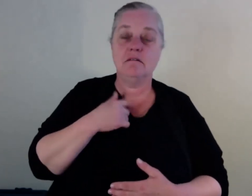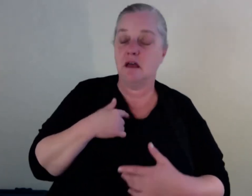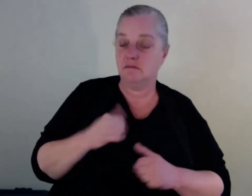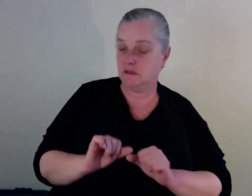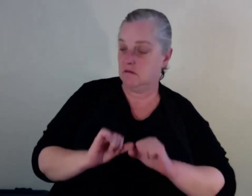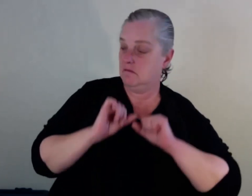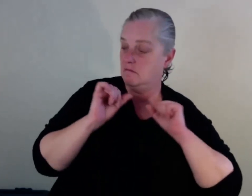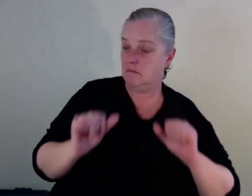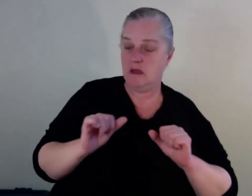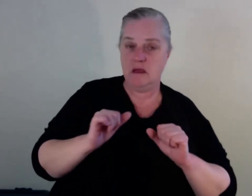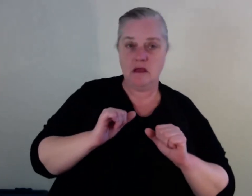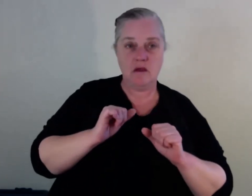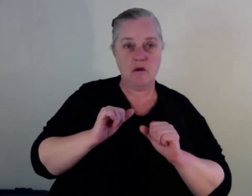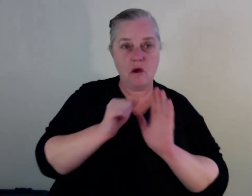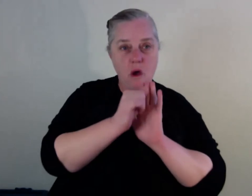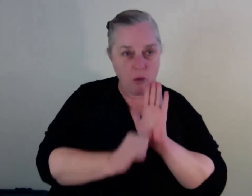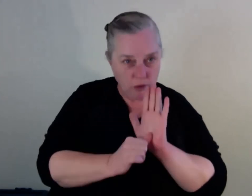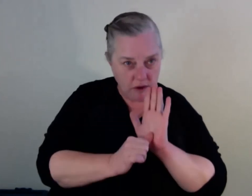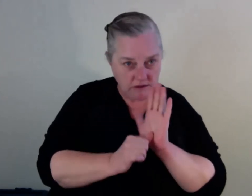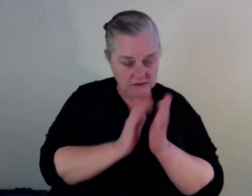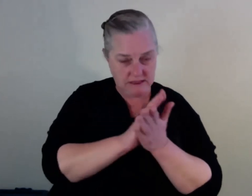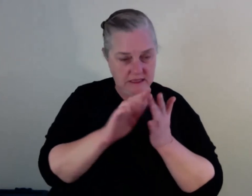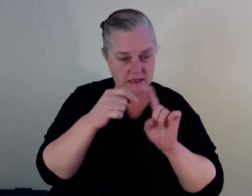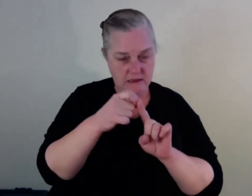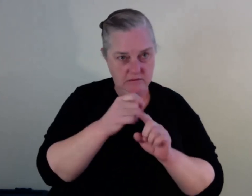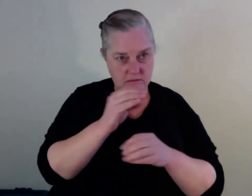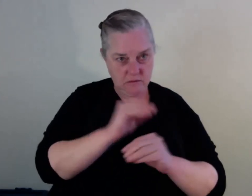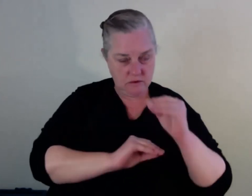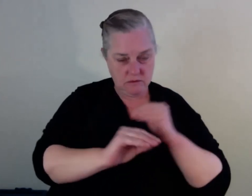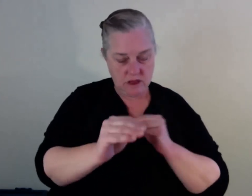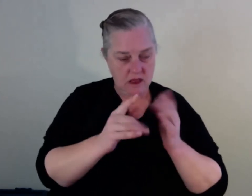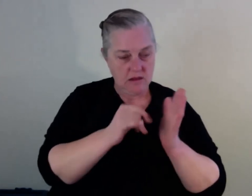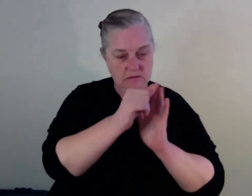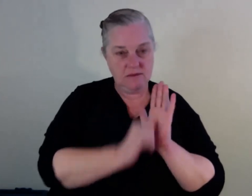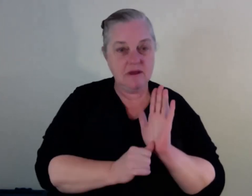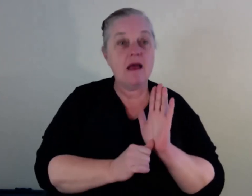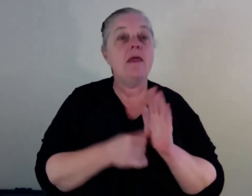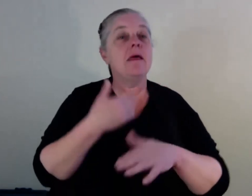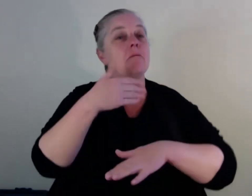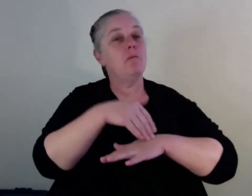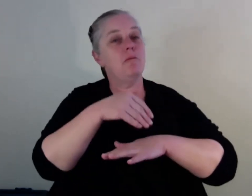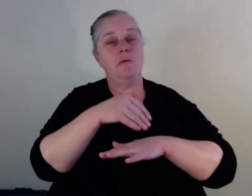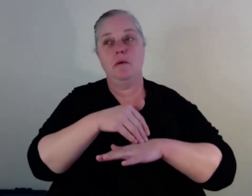so forth. Pains management has been an issue, especially when you come out and talk to the anesthesiologist and